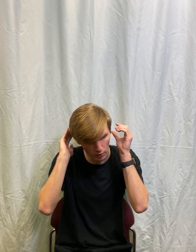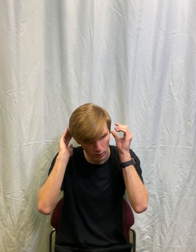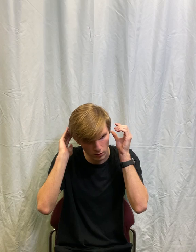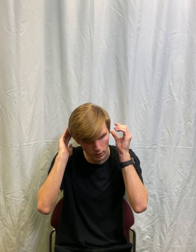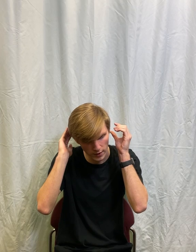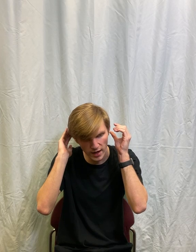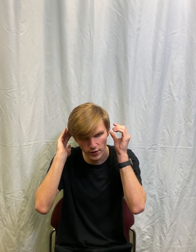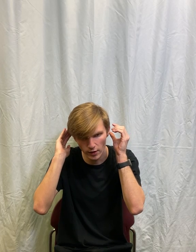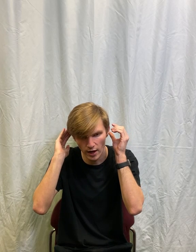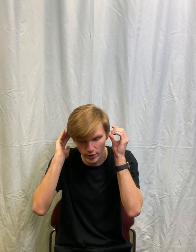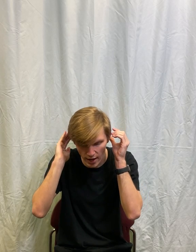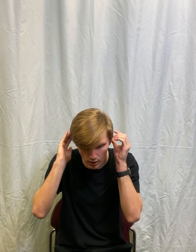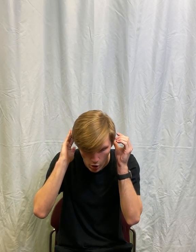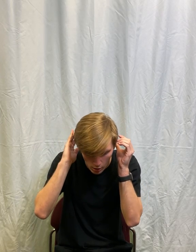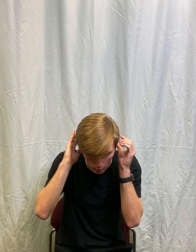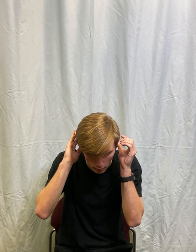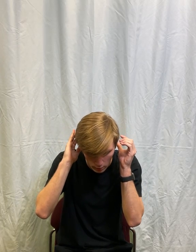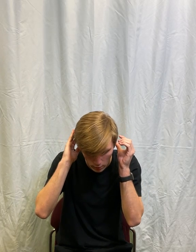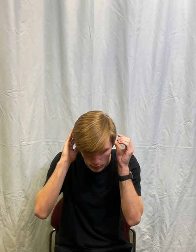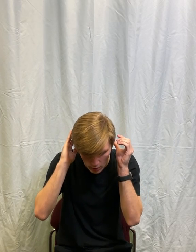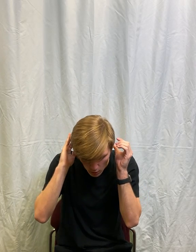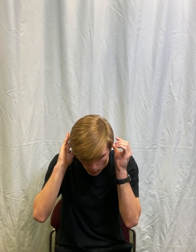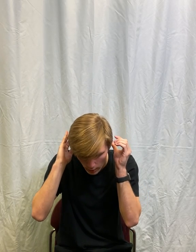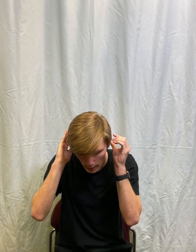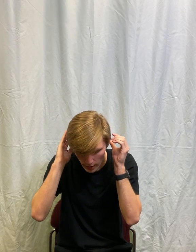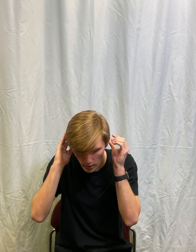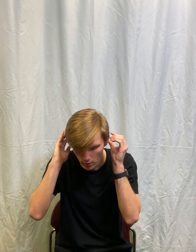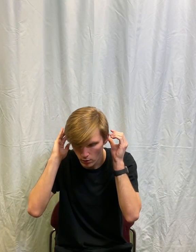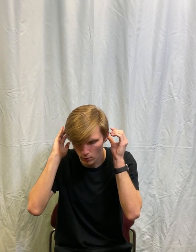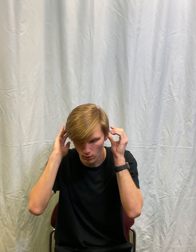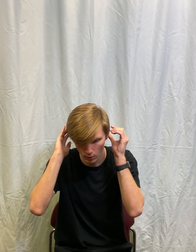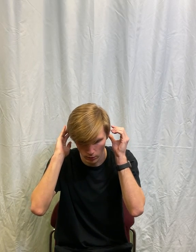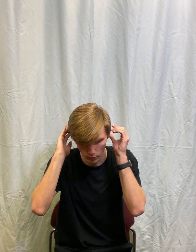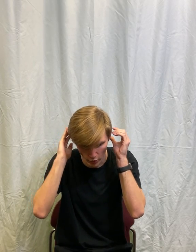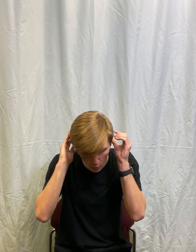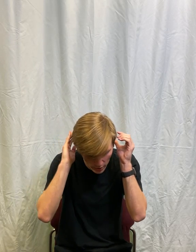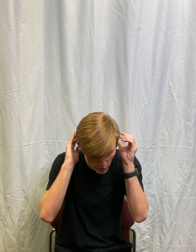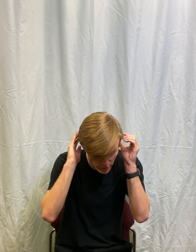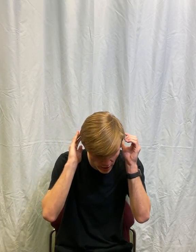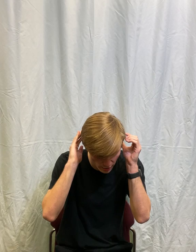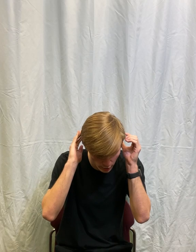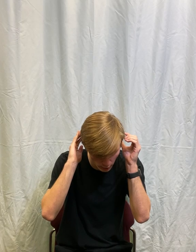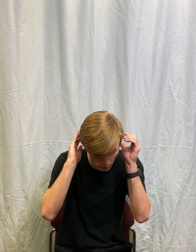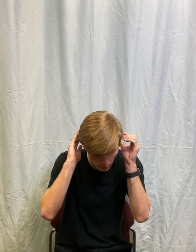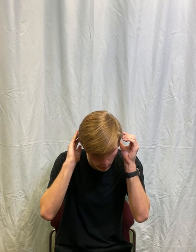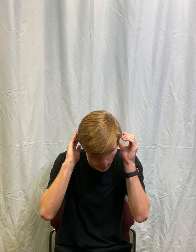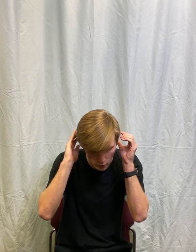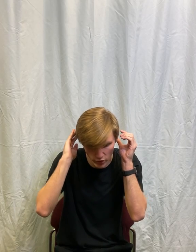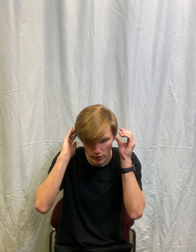Yes, I'll tell her. No. I don't want you to tell her. Just